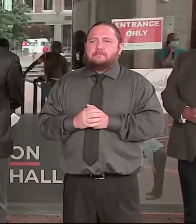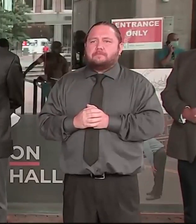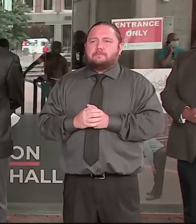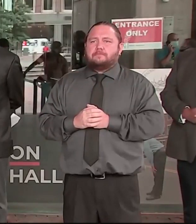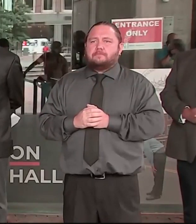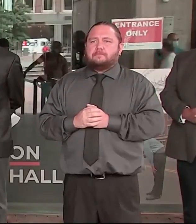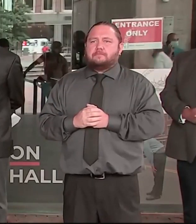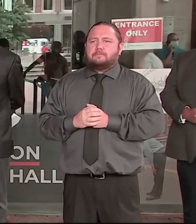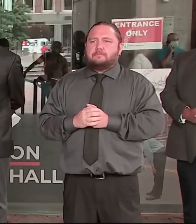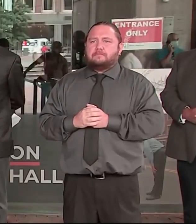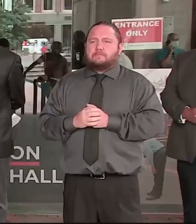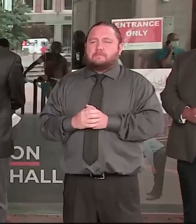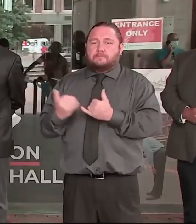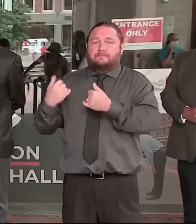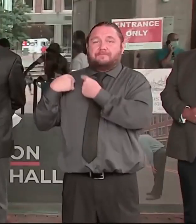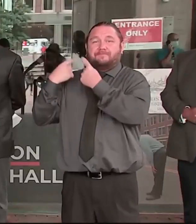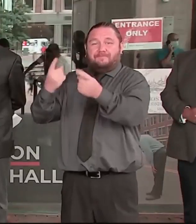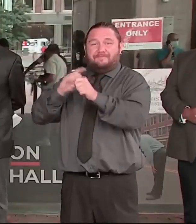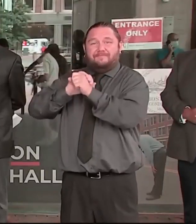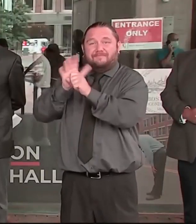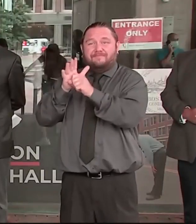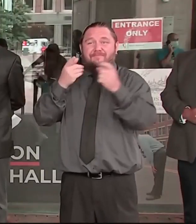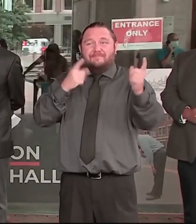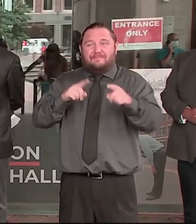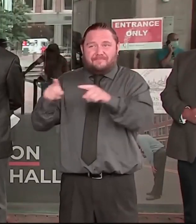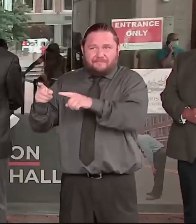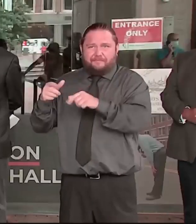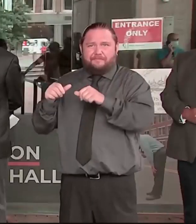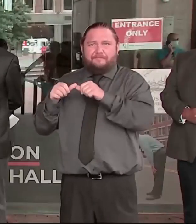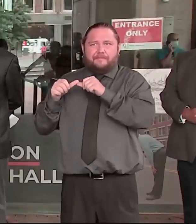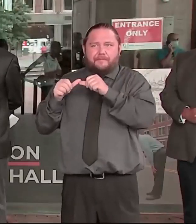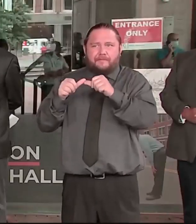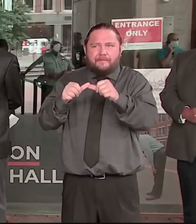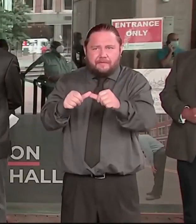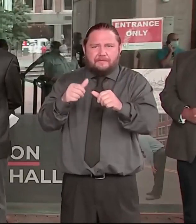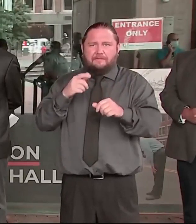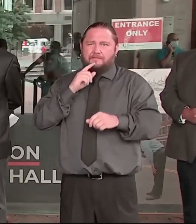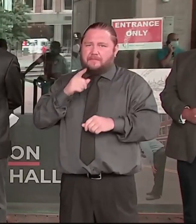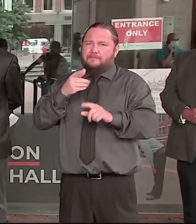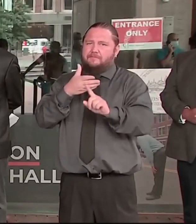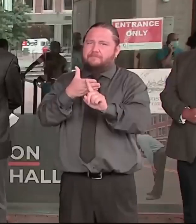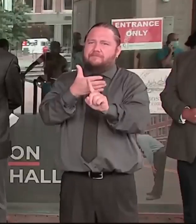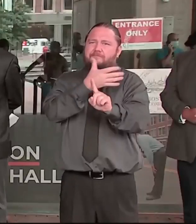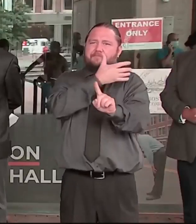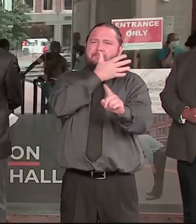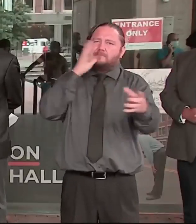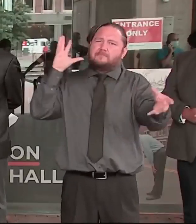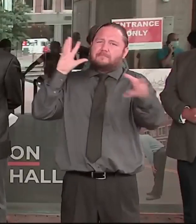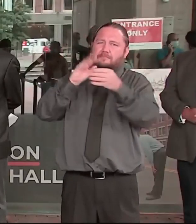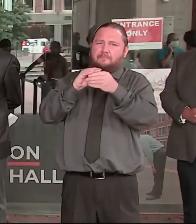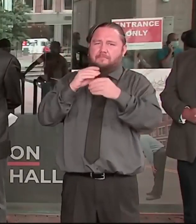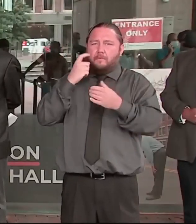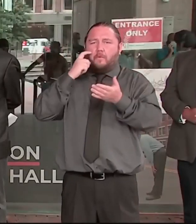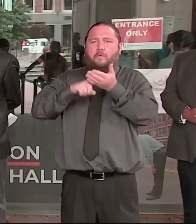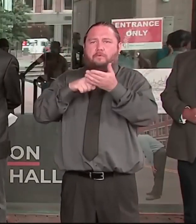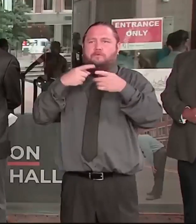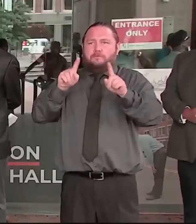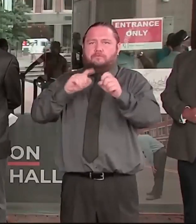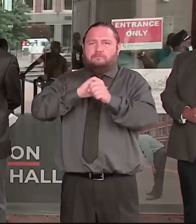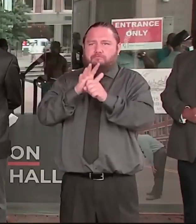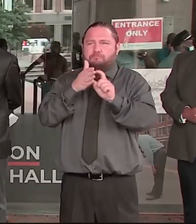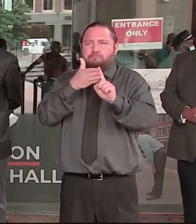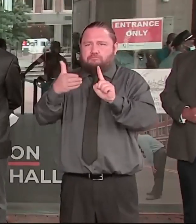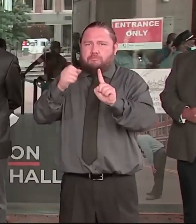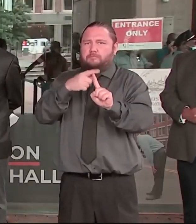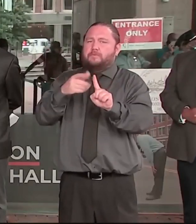core of the Boston Public Health Commission's work, and it will continue to be at a core with a stronger intentionality, more resources, and the full weight